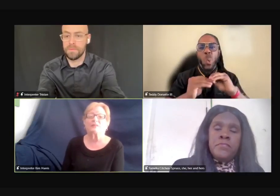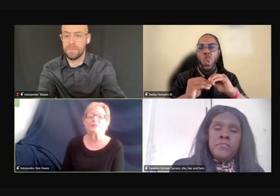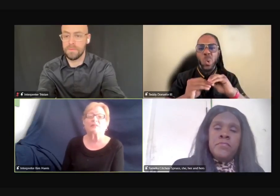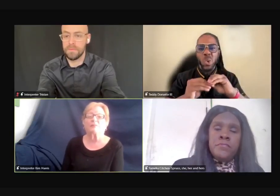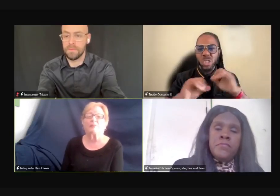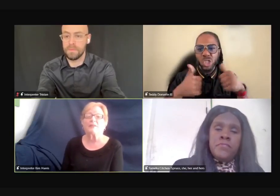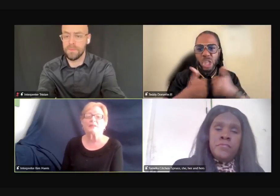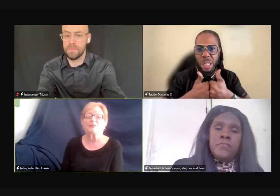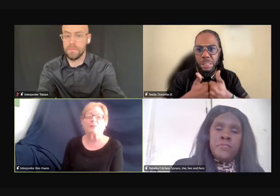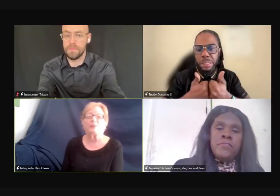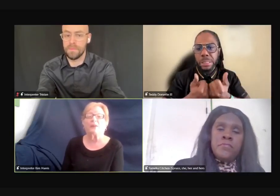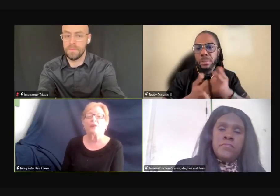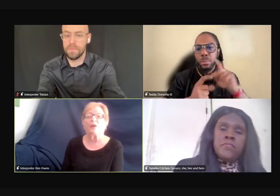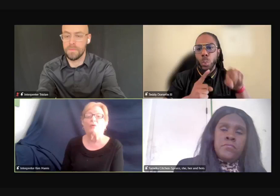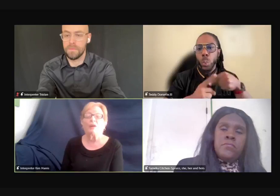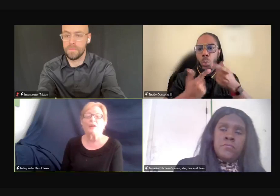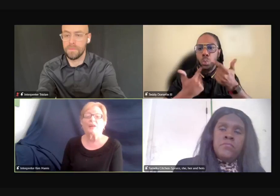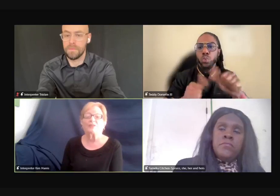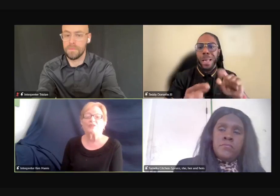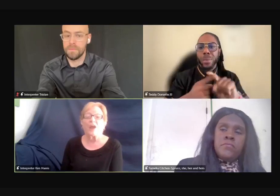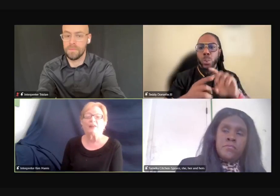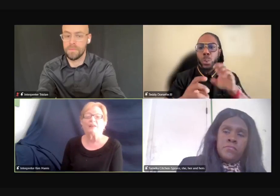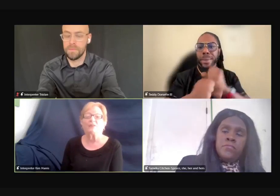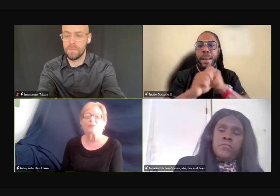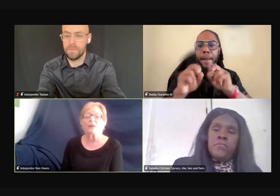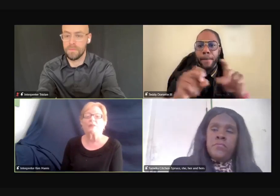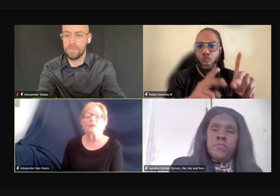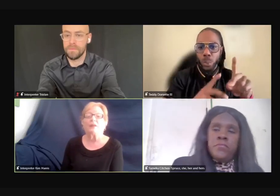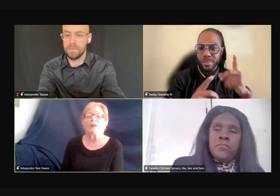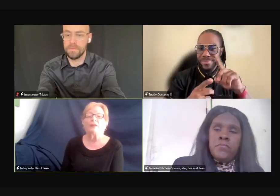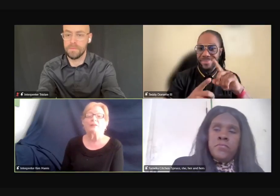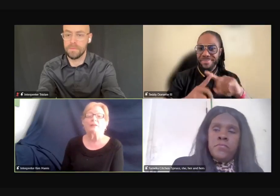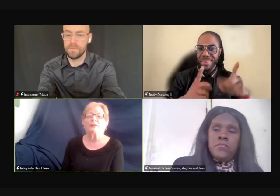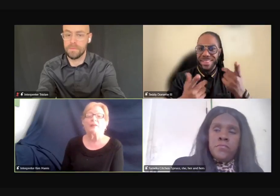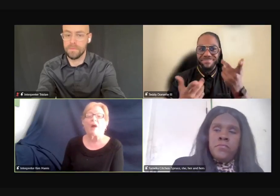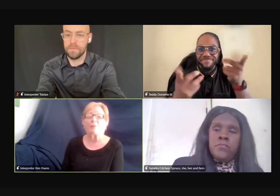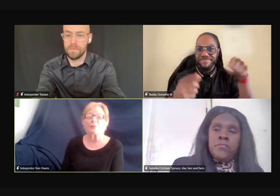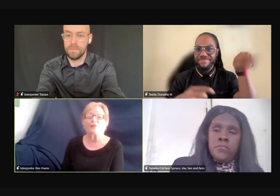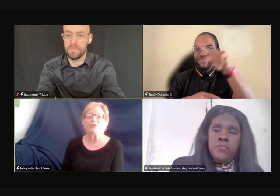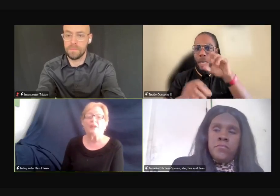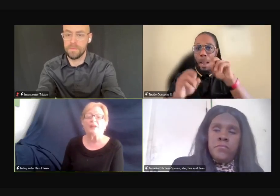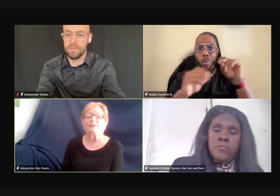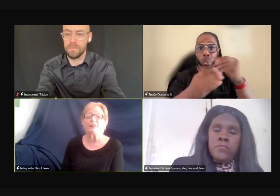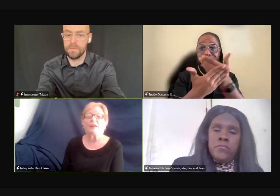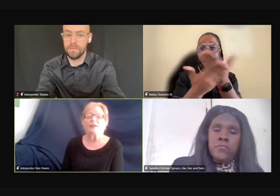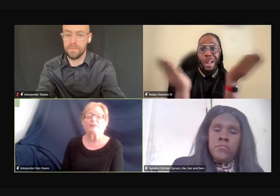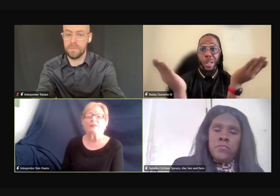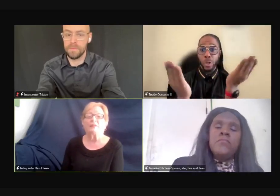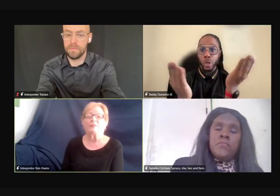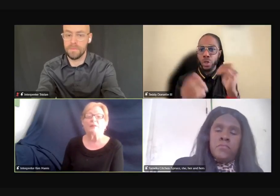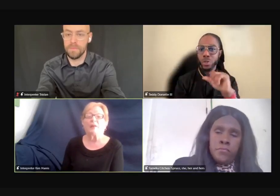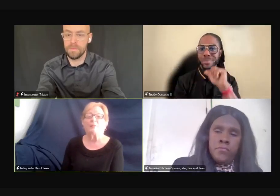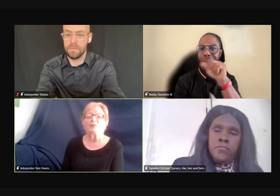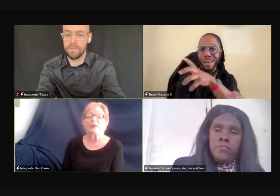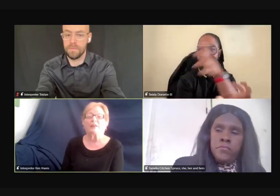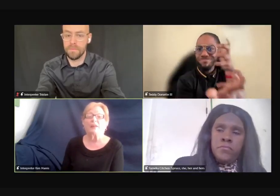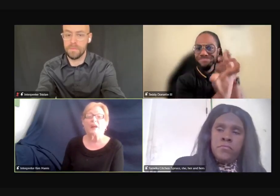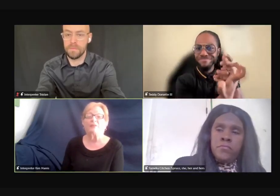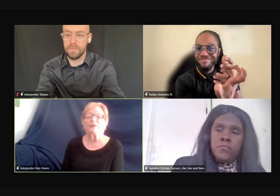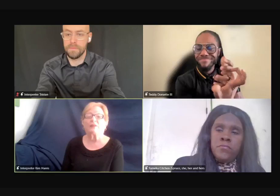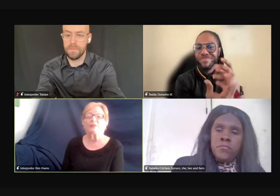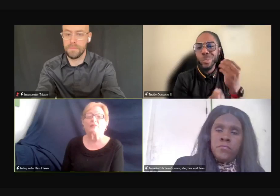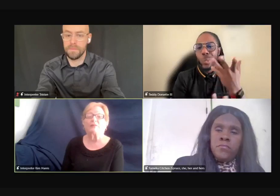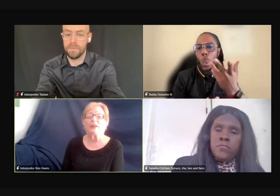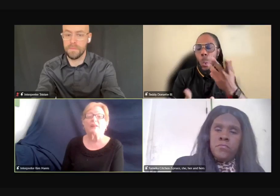in just the basics or something, you know, and that's a challenge for us to get the opportunities to be able to